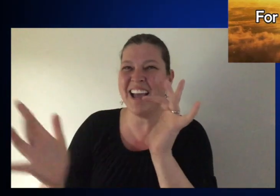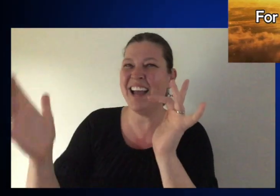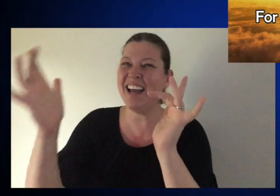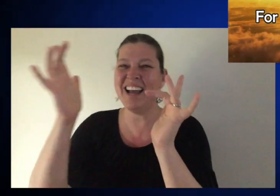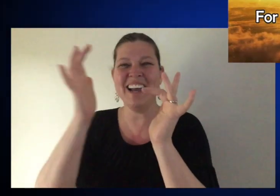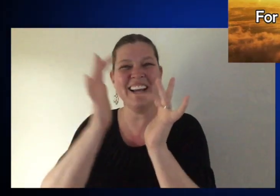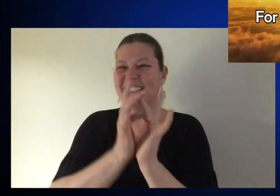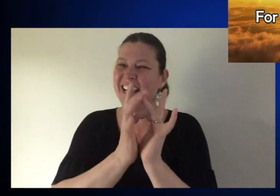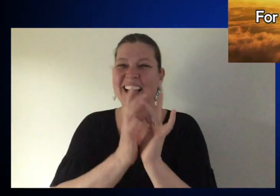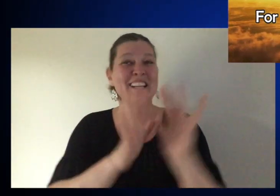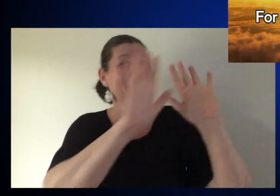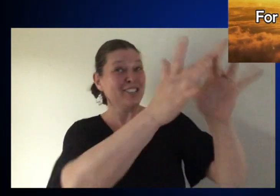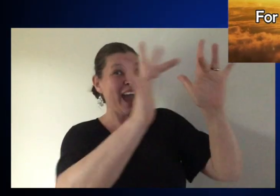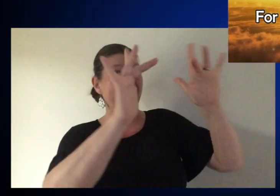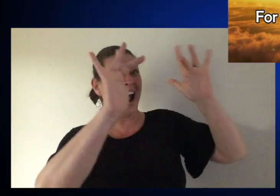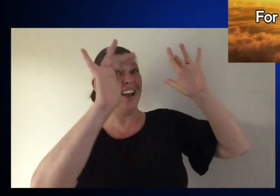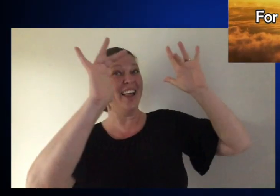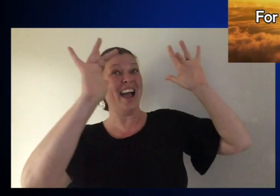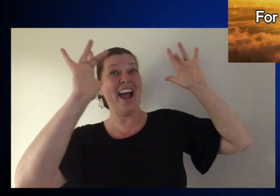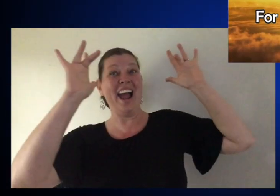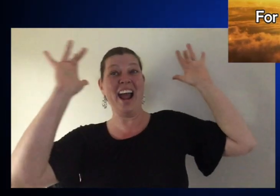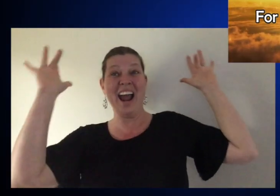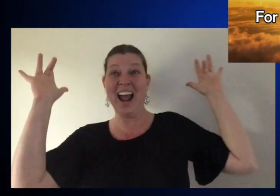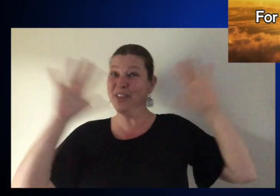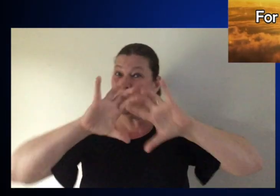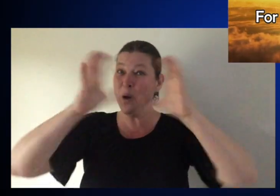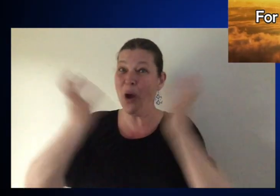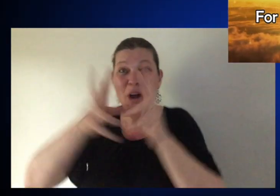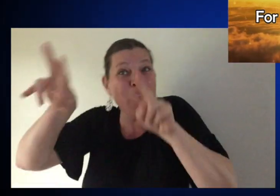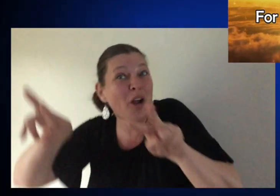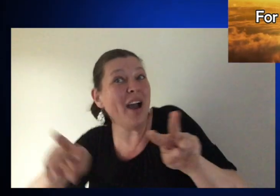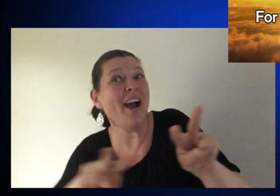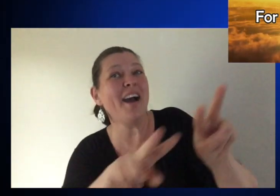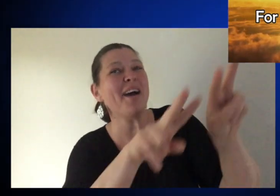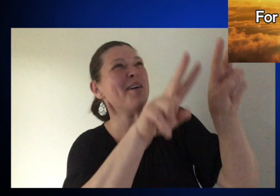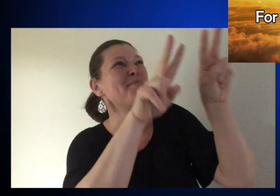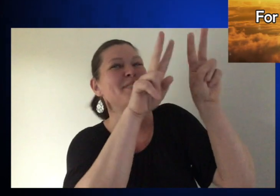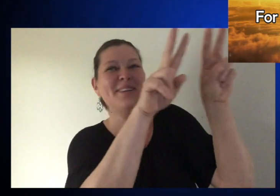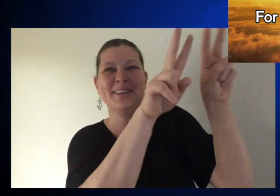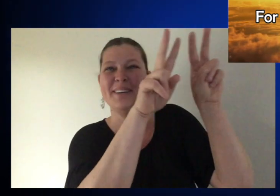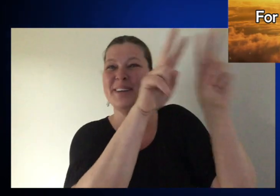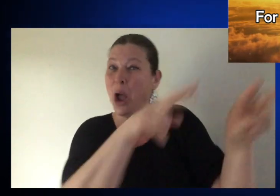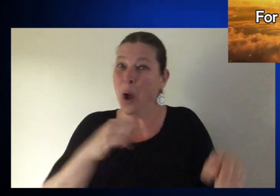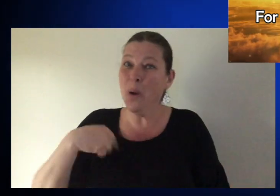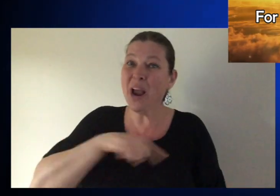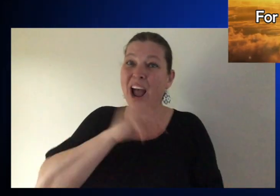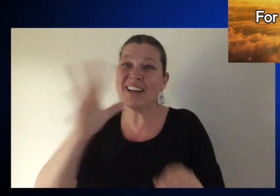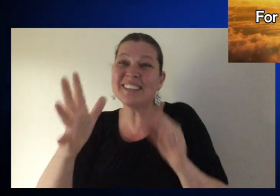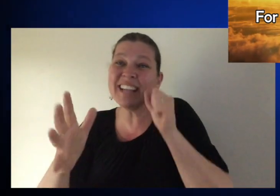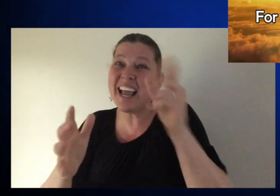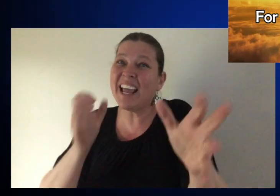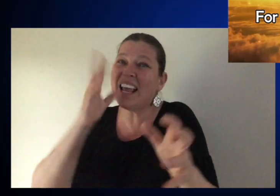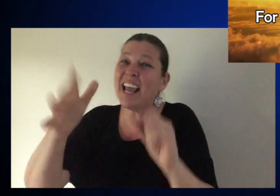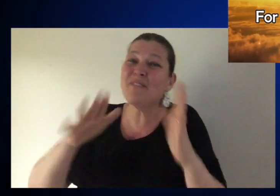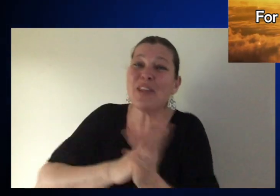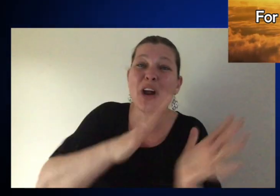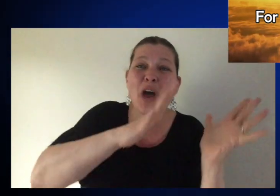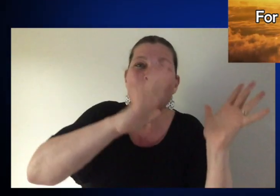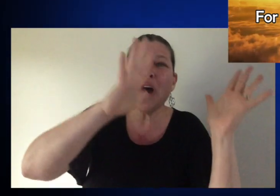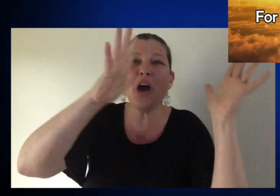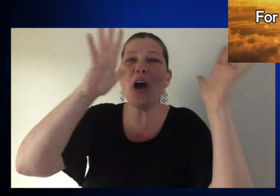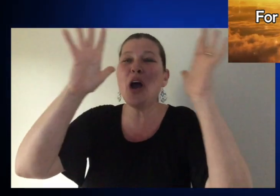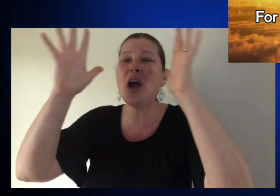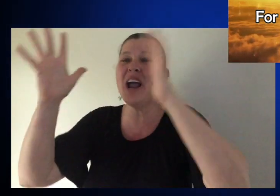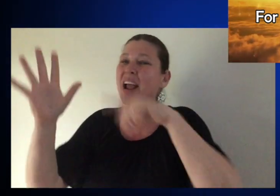shining light and let the whole world sing We're singing for the glory